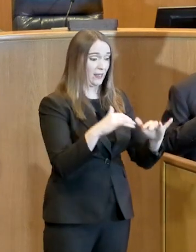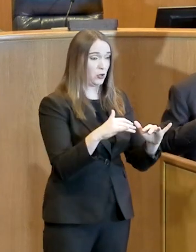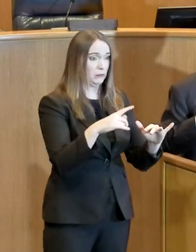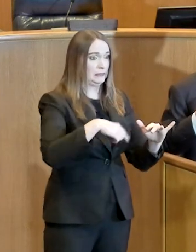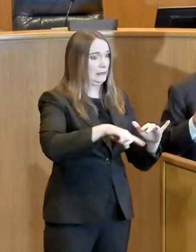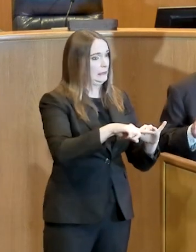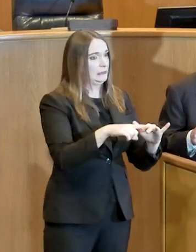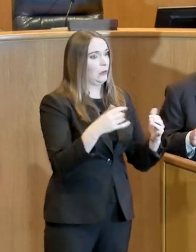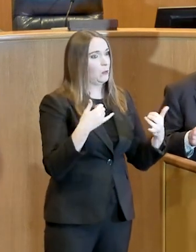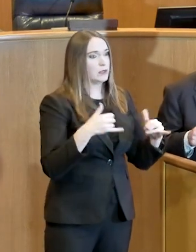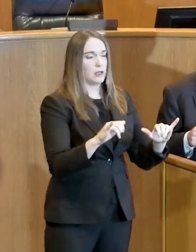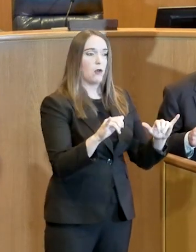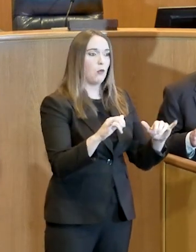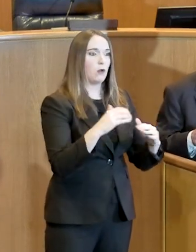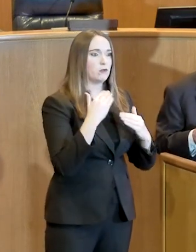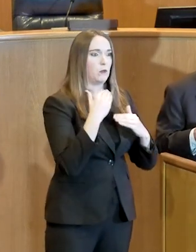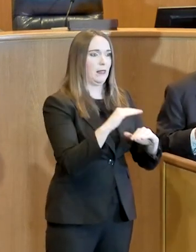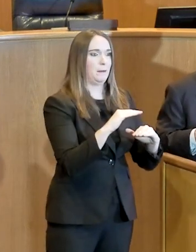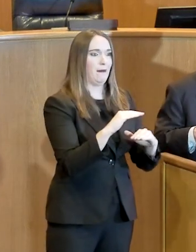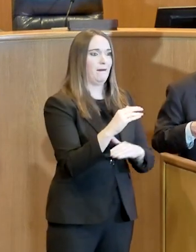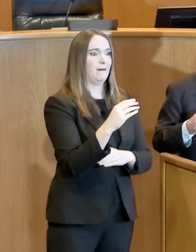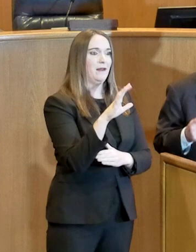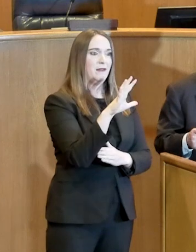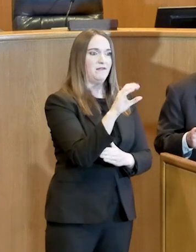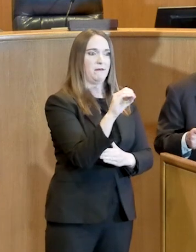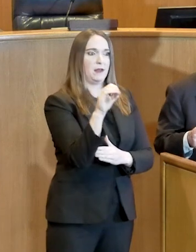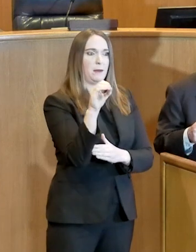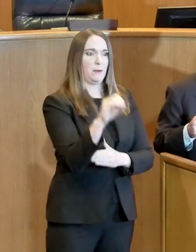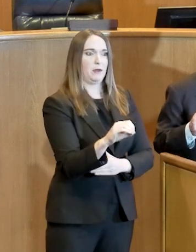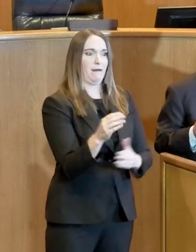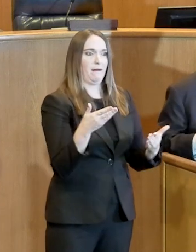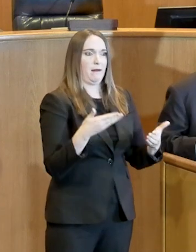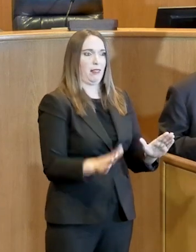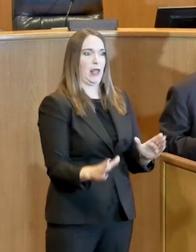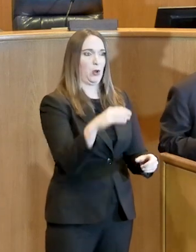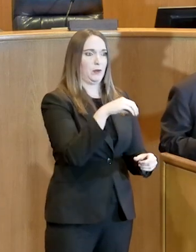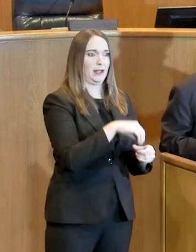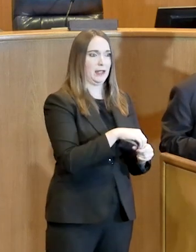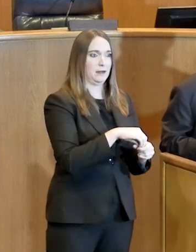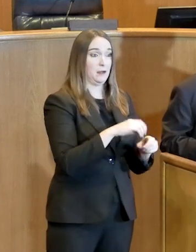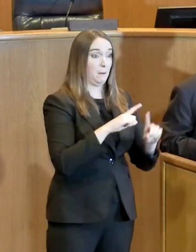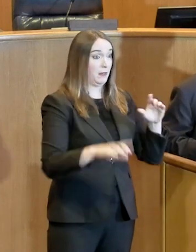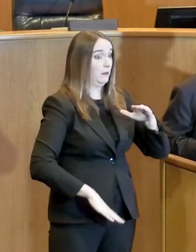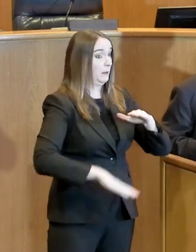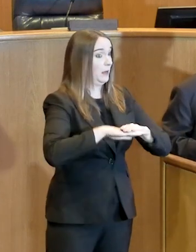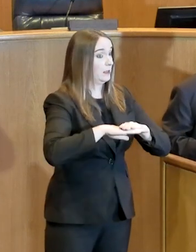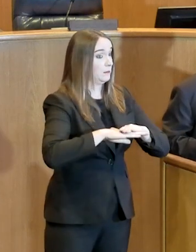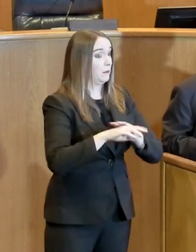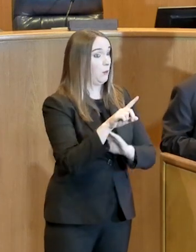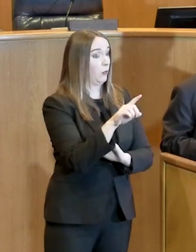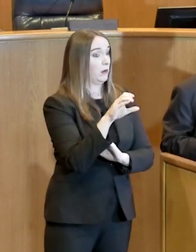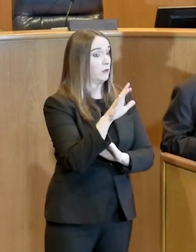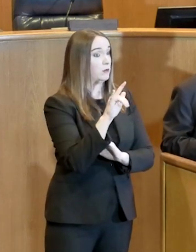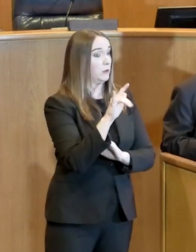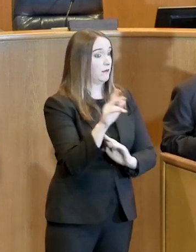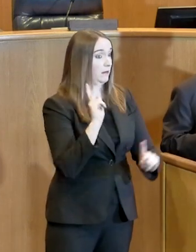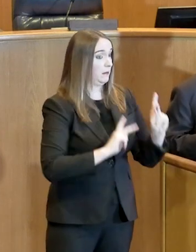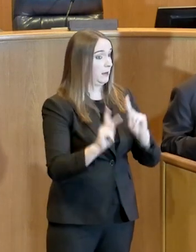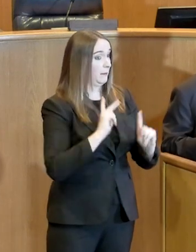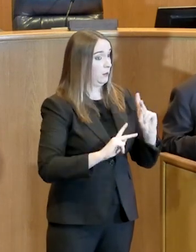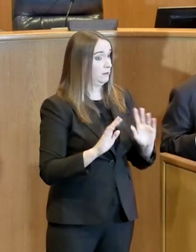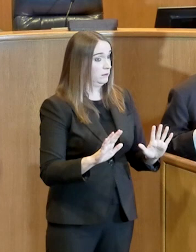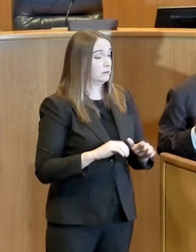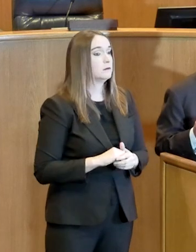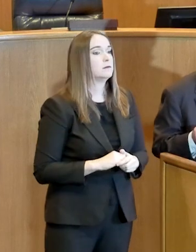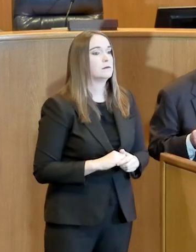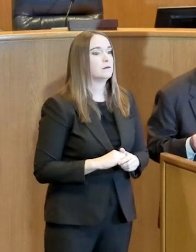that to 50% of occupancy with no more than 125. And again that would be for